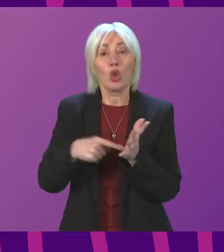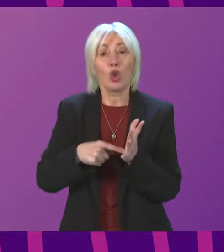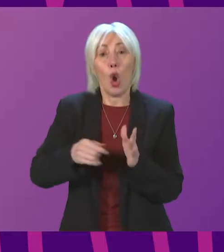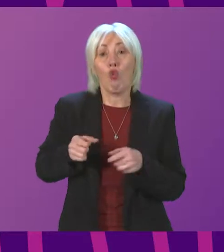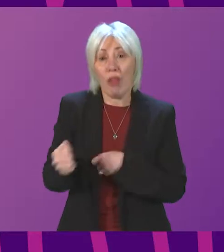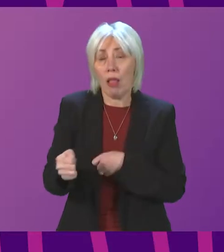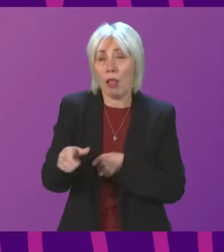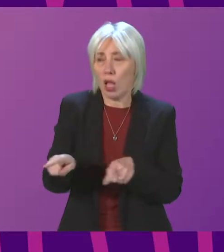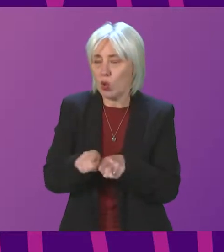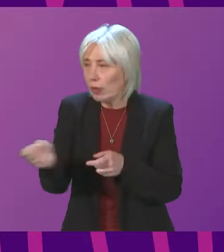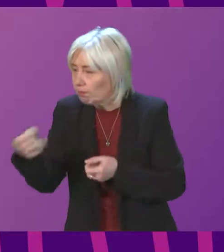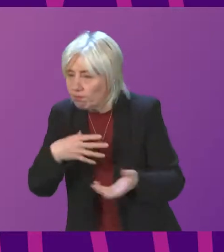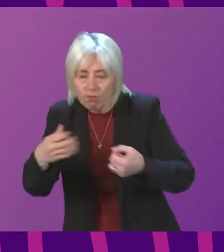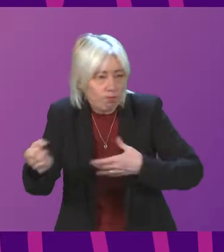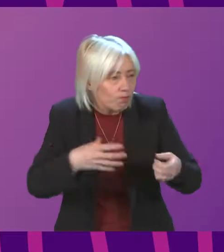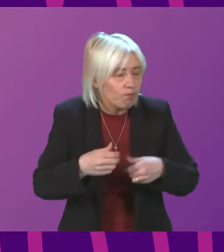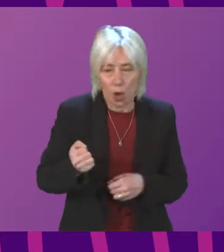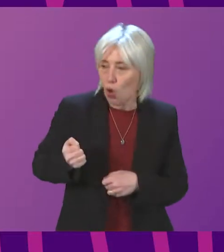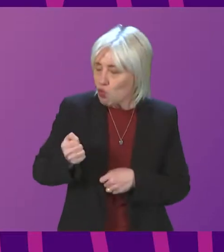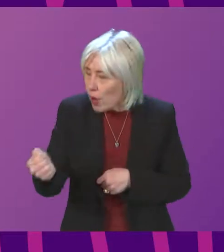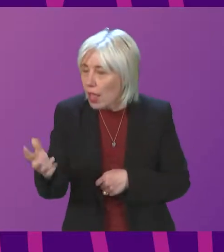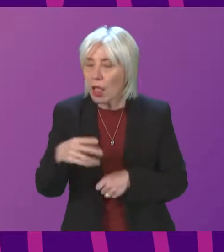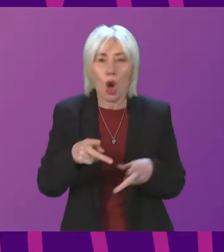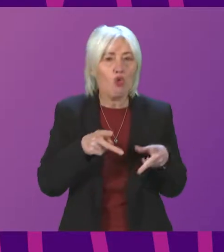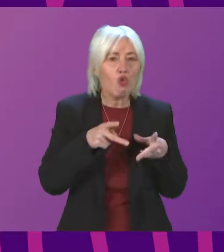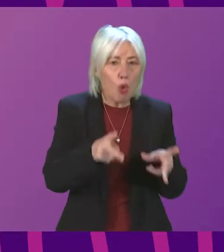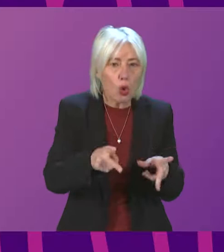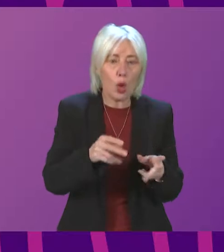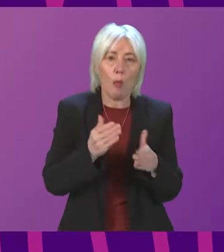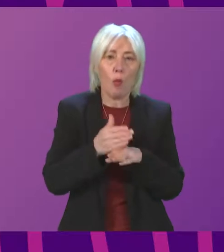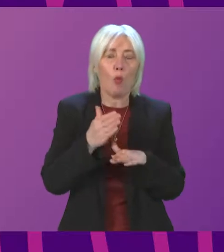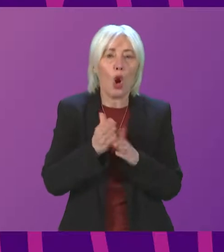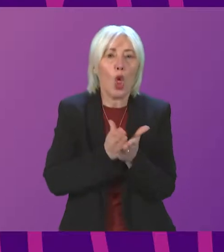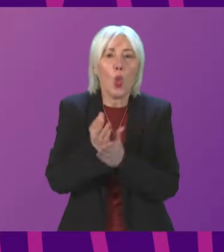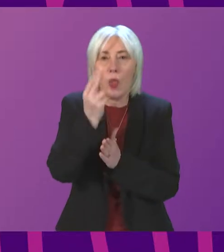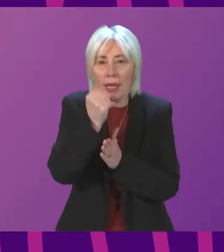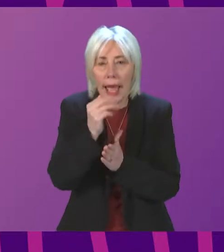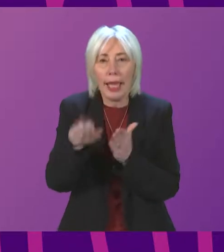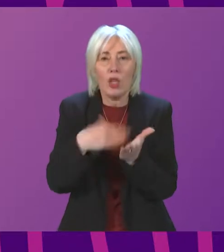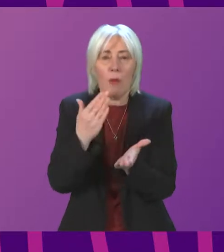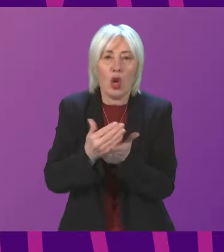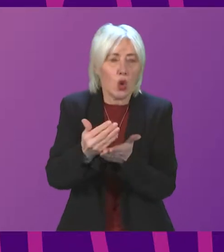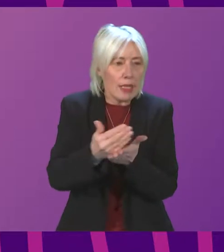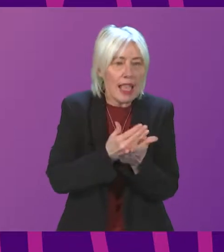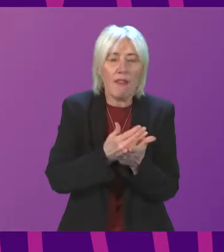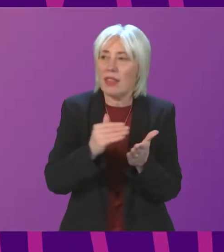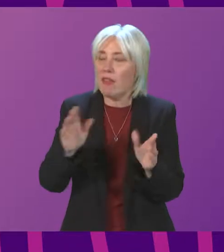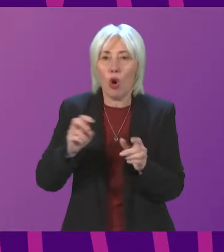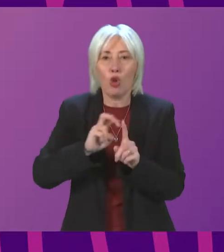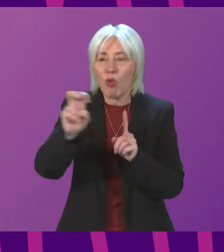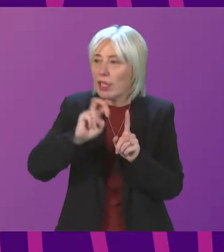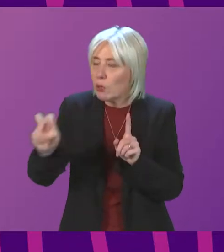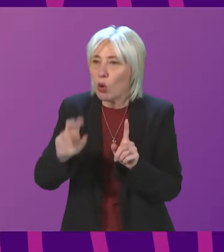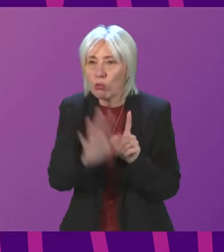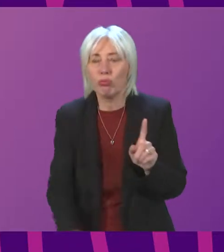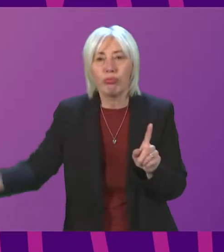Sunday evening. Rail and road staff worked since Friday, including overnight, to ensure the safety and recovery of the transport network and